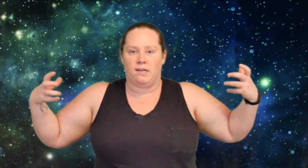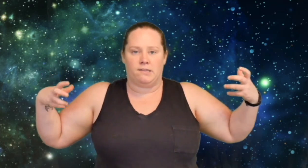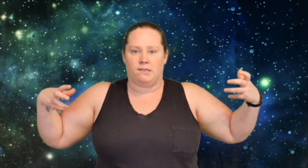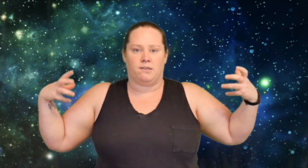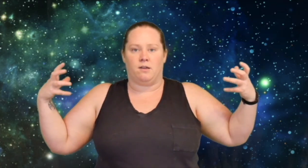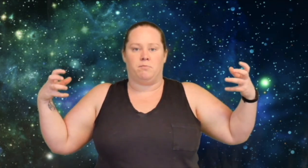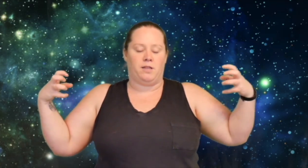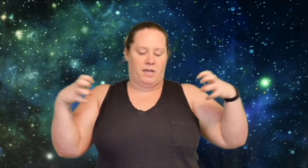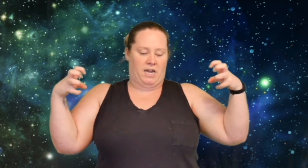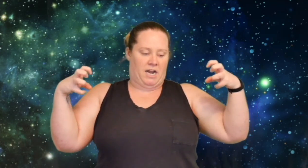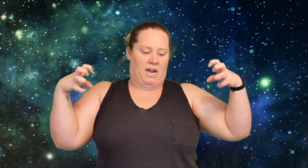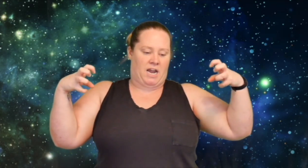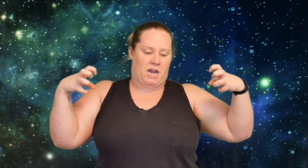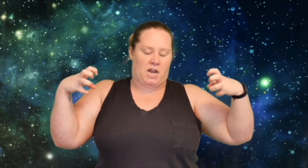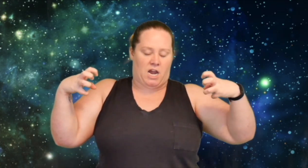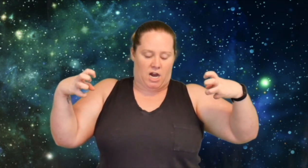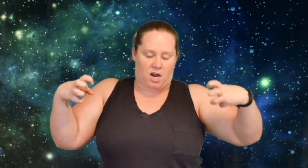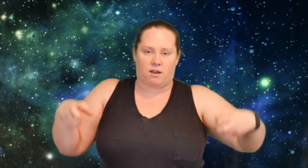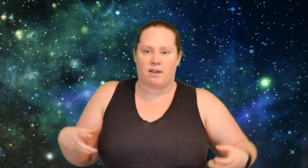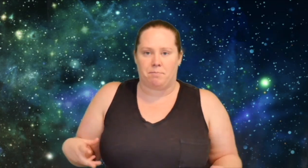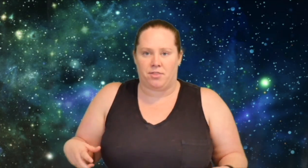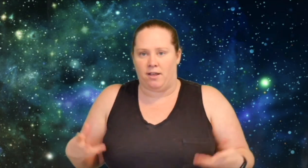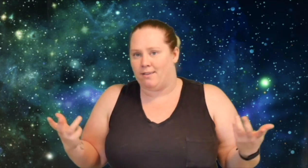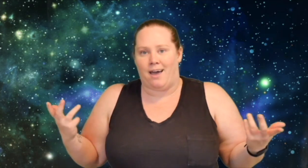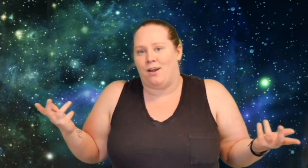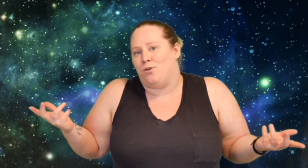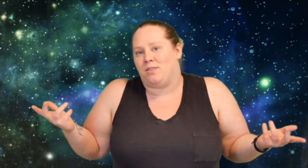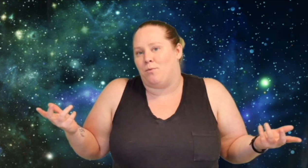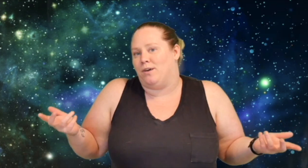system like type of things. I don't know what that was.